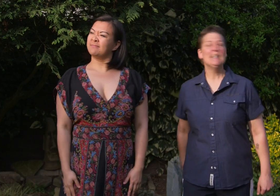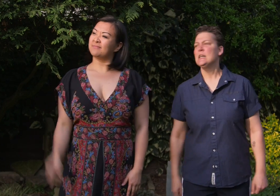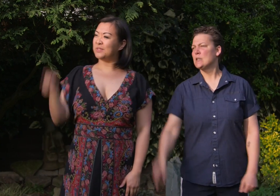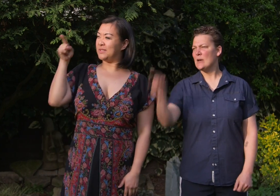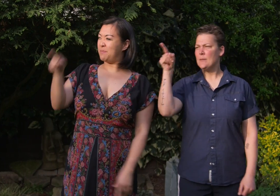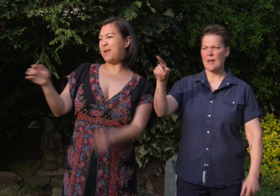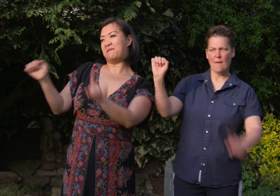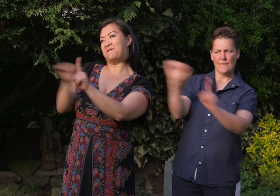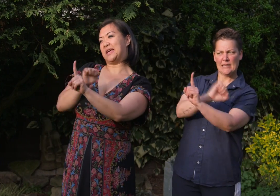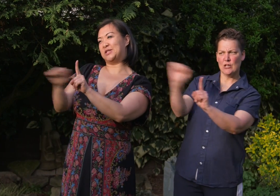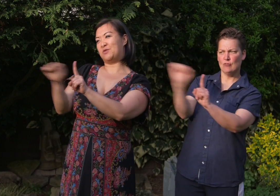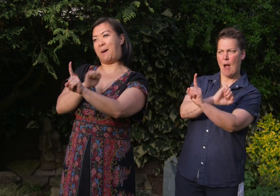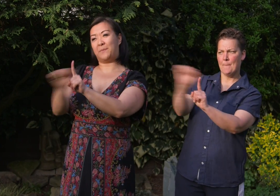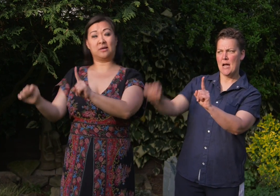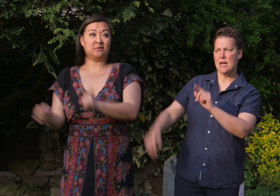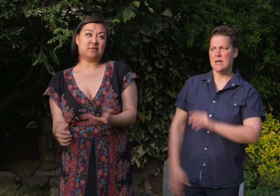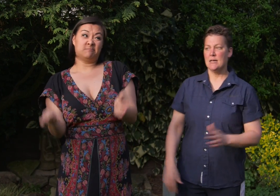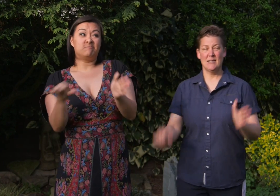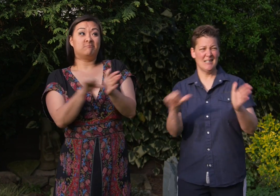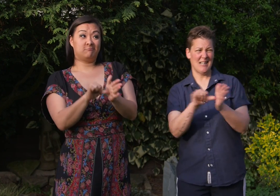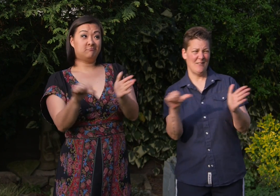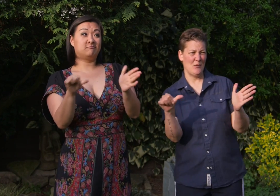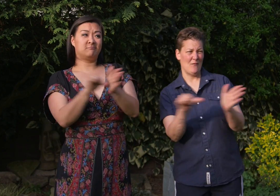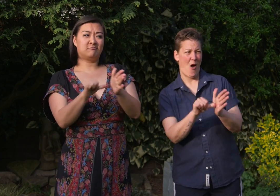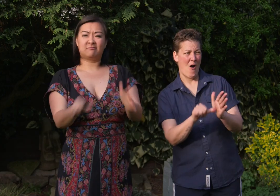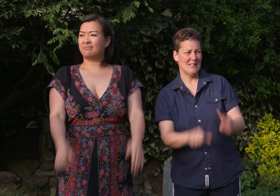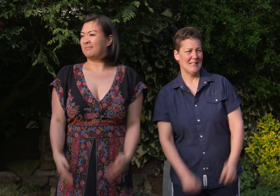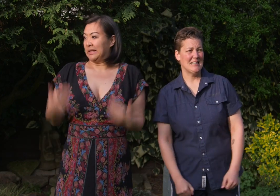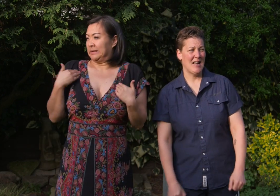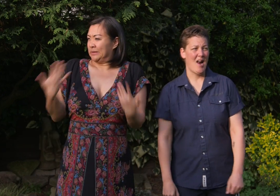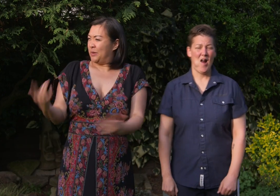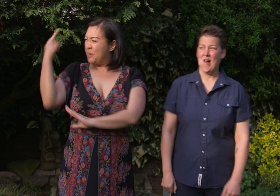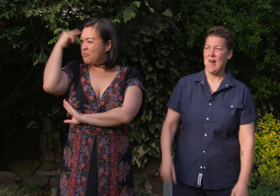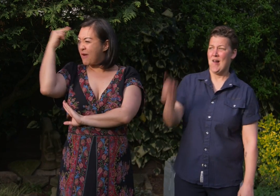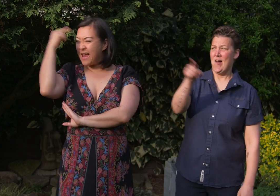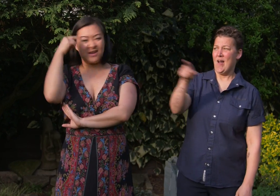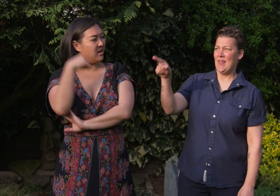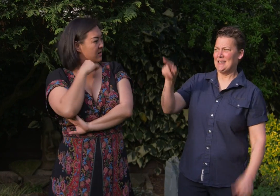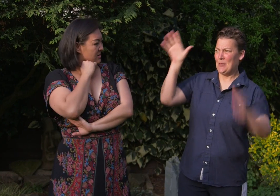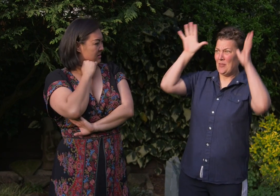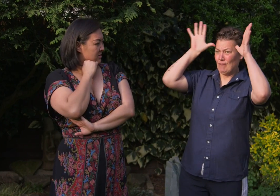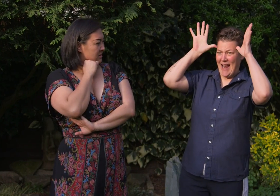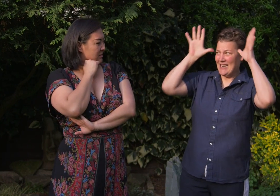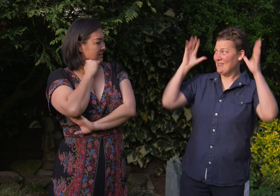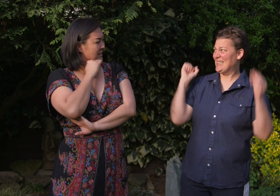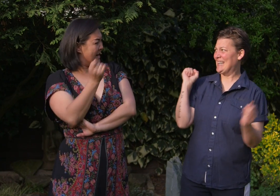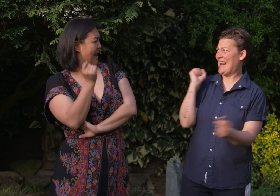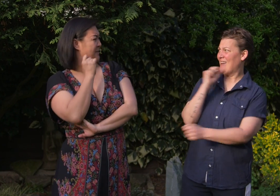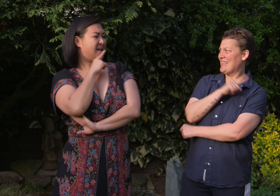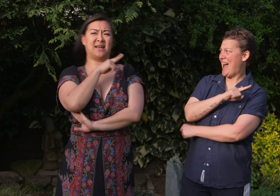So he's a bit of a fixer-upper, so he's got a few flaws. Like his peculiar brain, dear. This thing with the reindeer that's a little outside